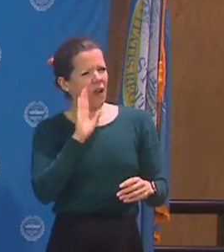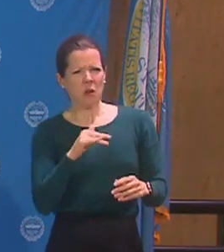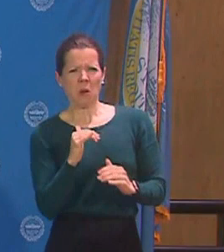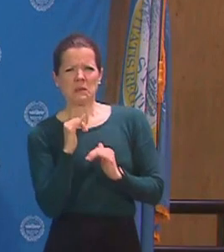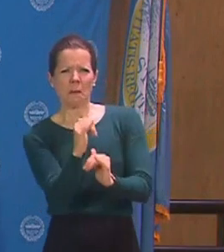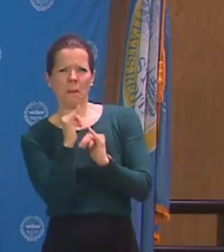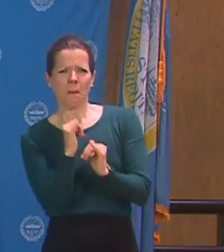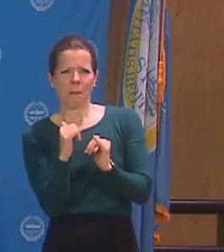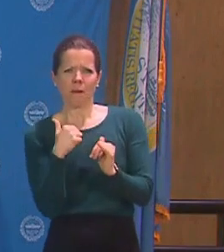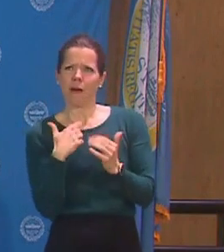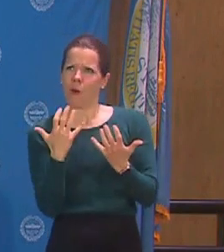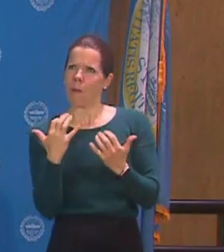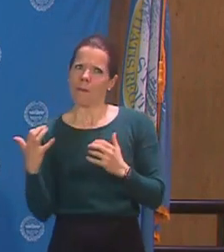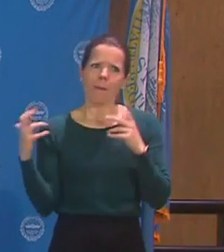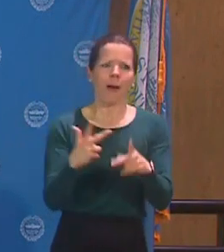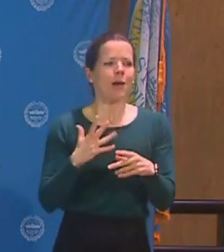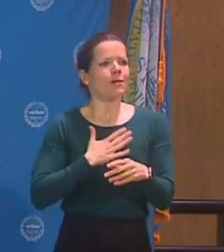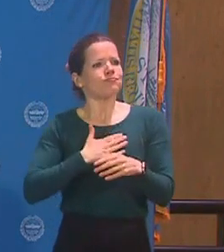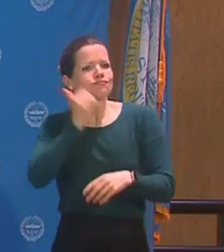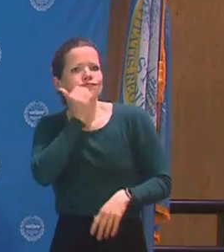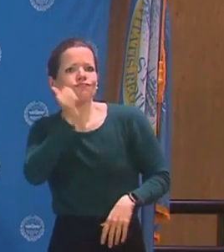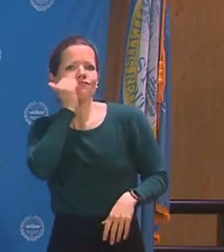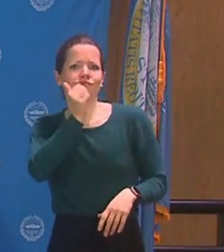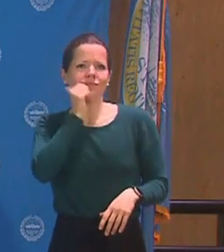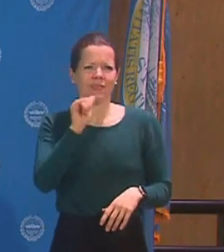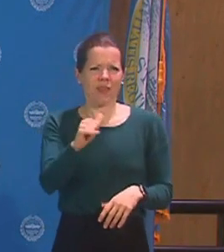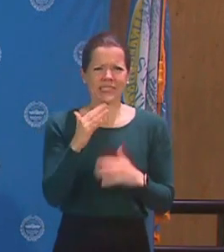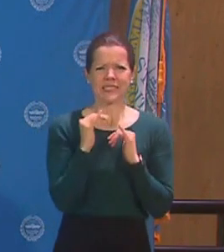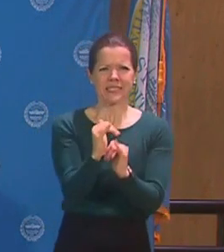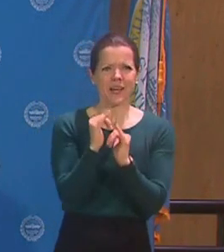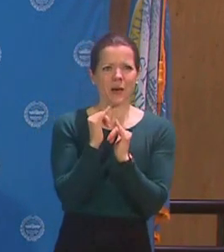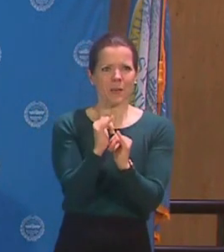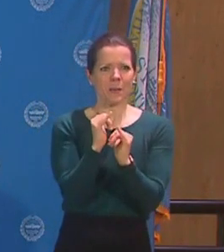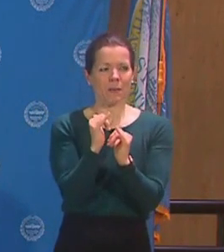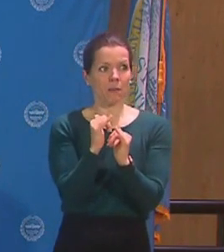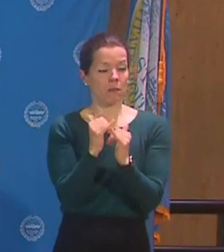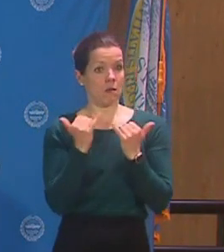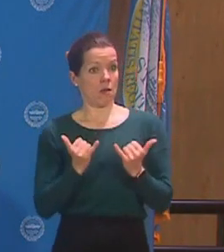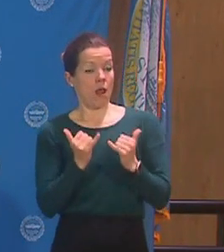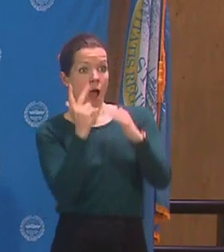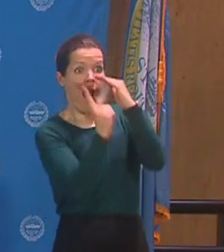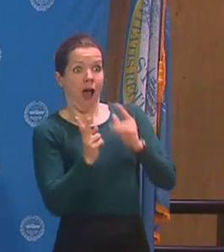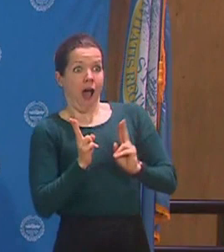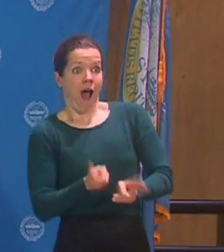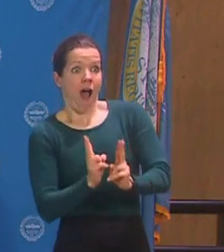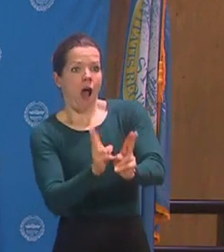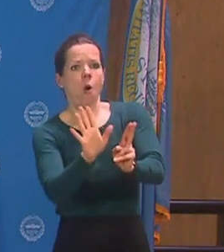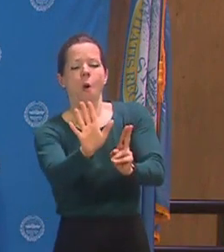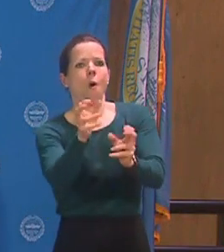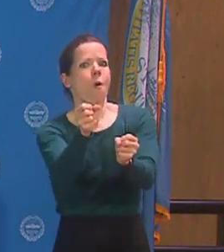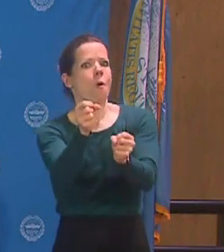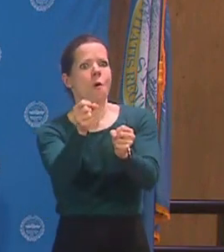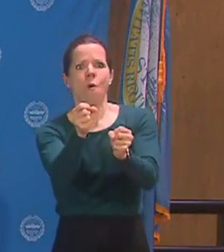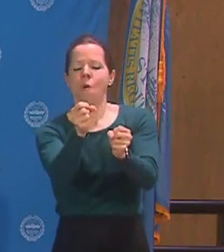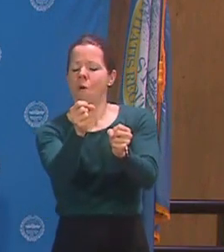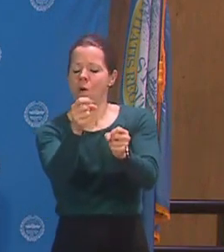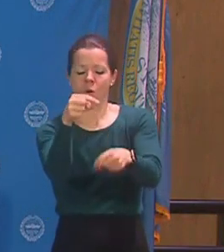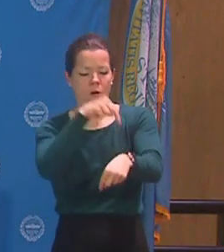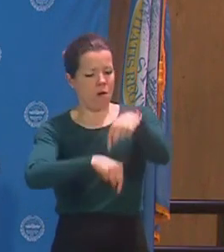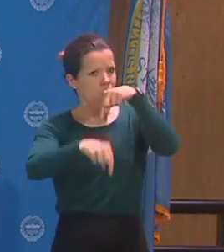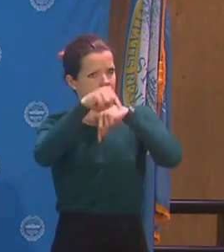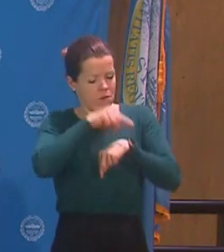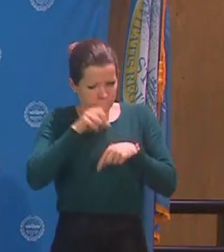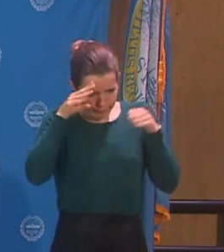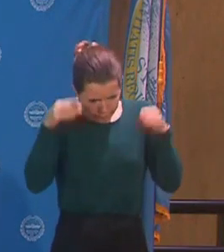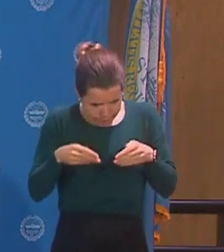Certainly when we feel that the surge is past us and we begin to start to see the light at the other end of the tunnel, we will start to continue